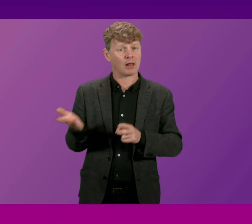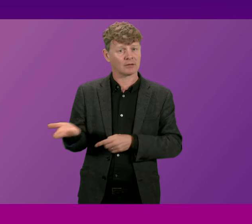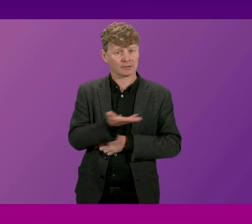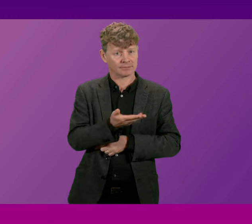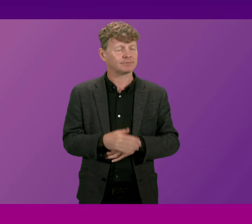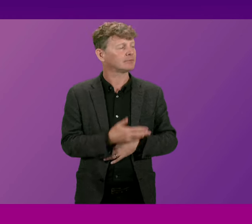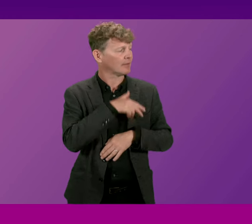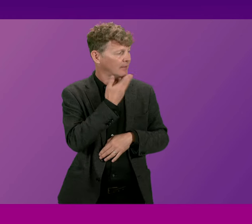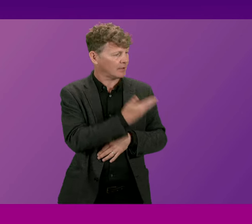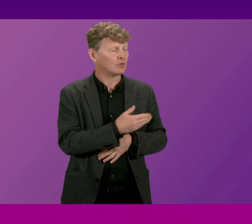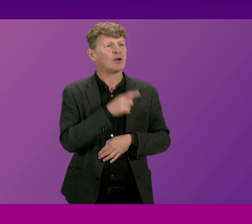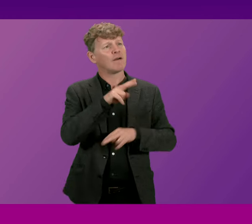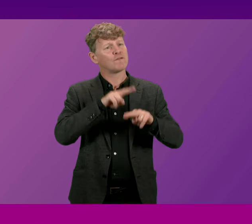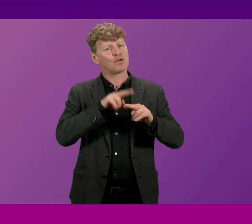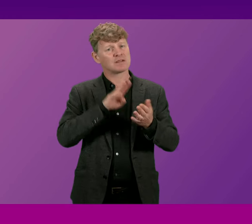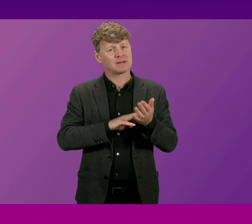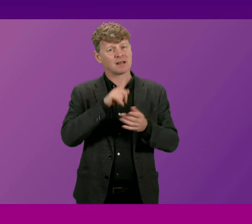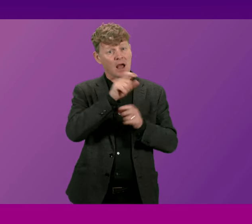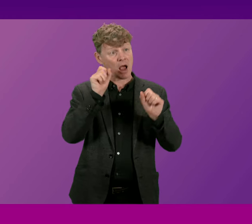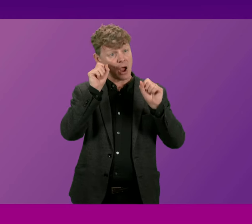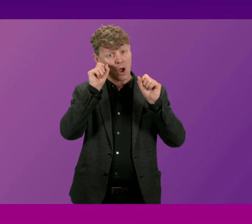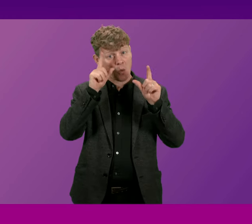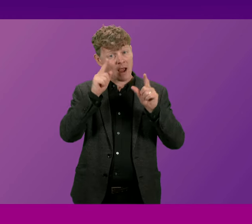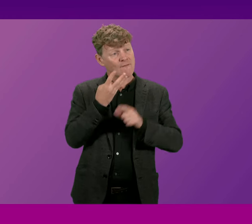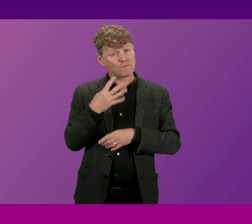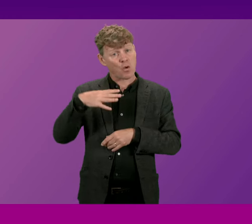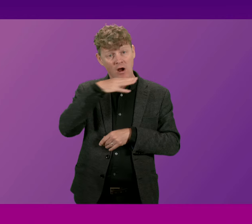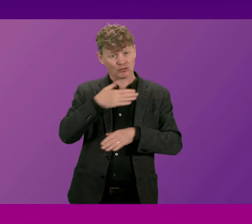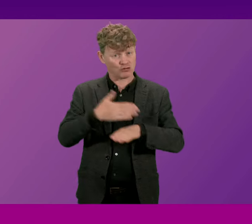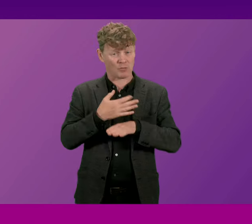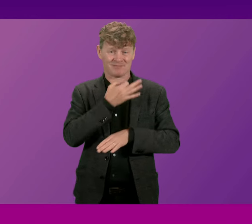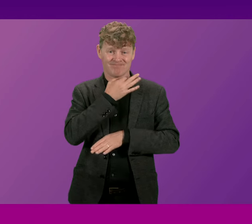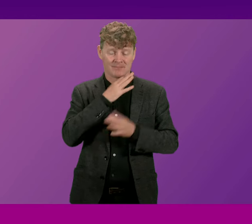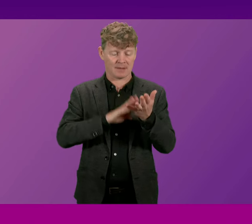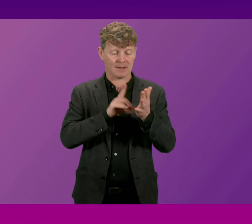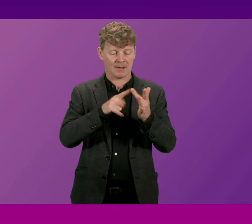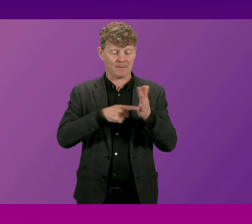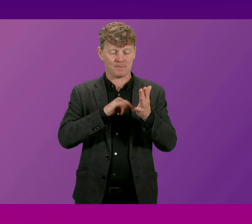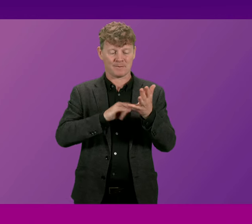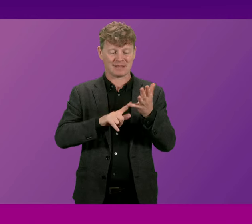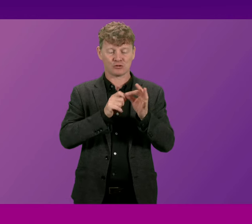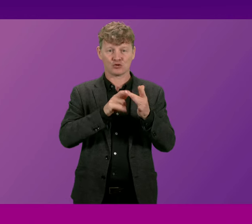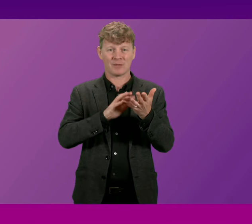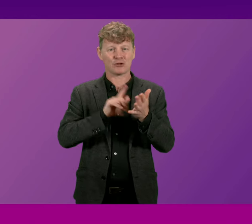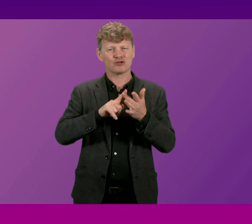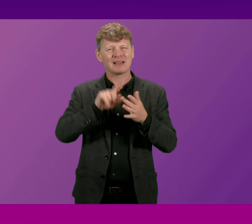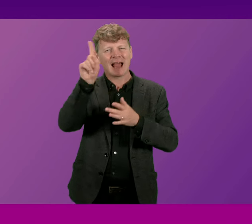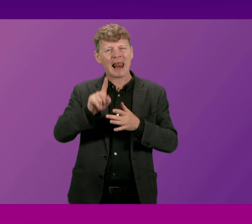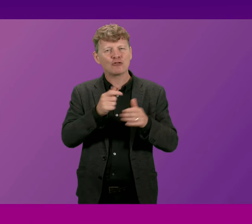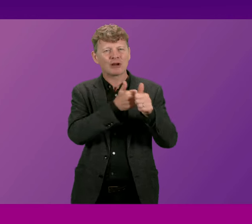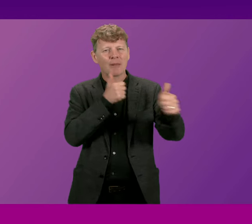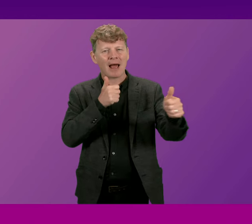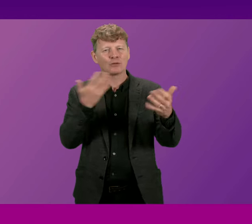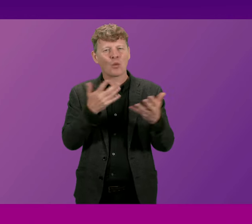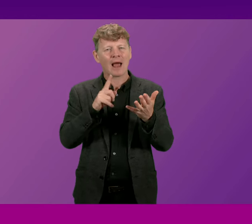The First Minister will be aware of reports of more than 400 jobs at risk at the Mitsubishi Electric Plant in Livingston this